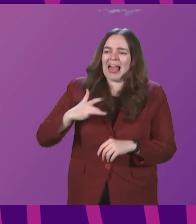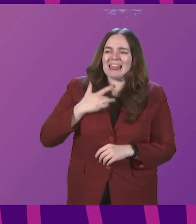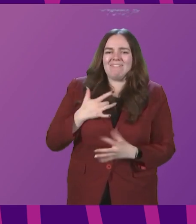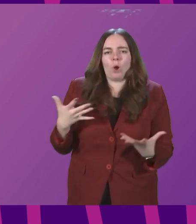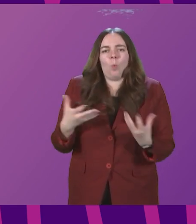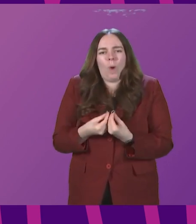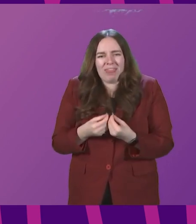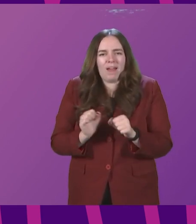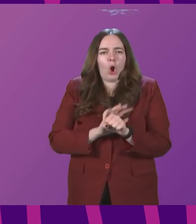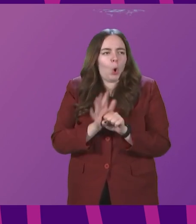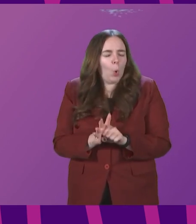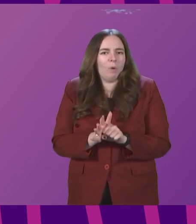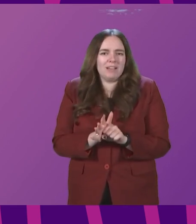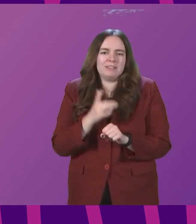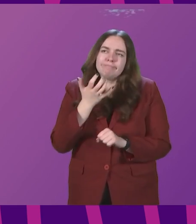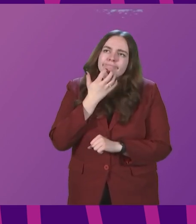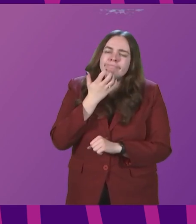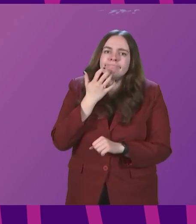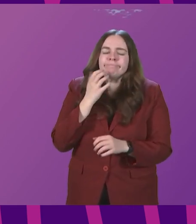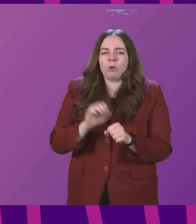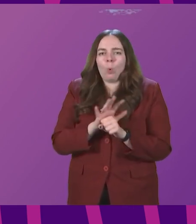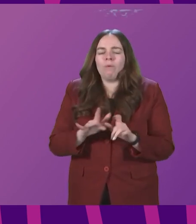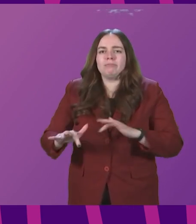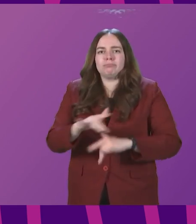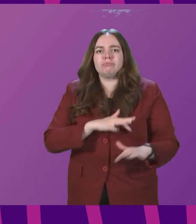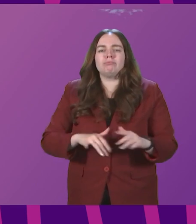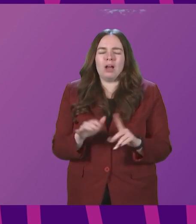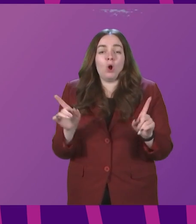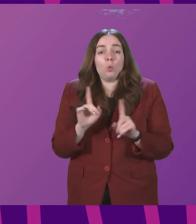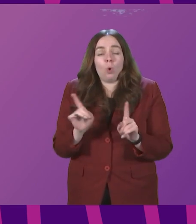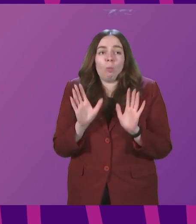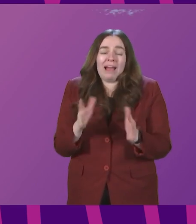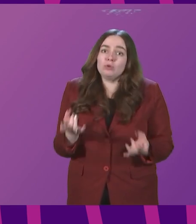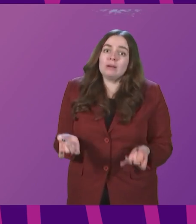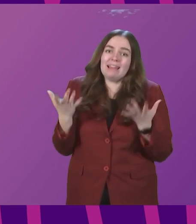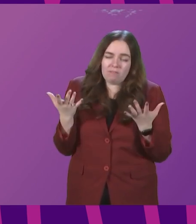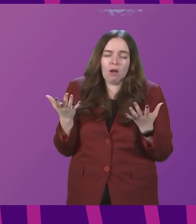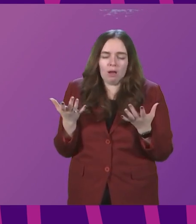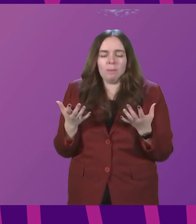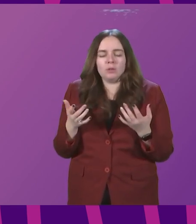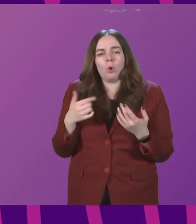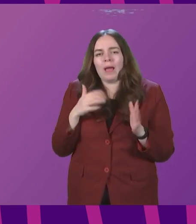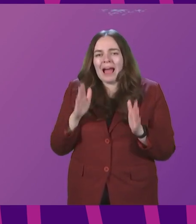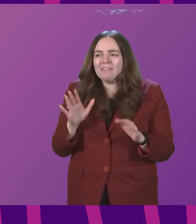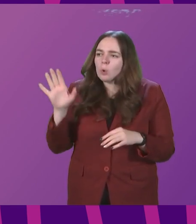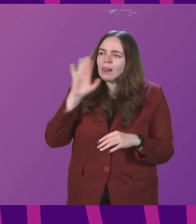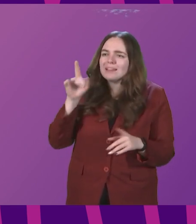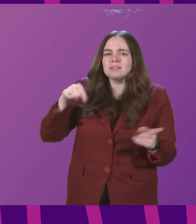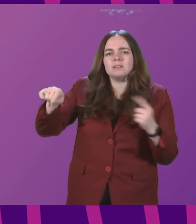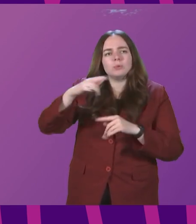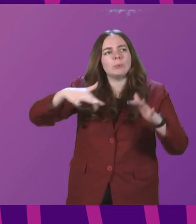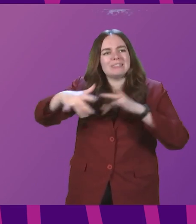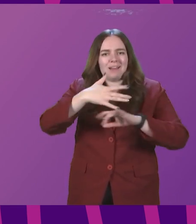and the different trade-offs that might be involved with enabling us to do that. So that means we need to listen to views from across society